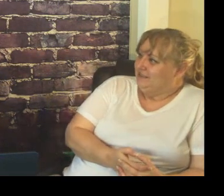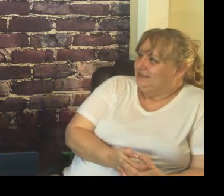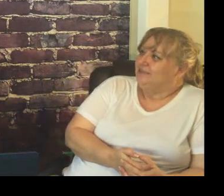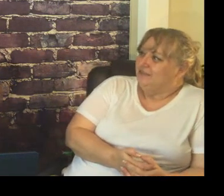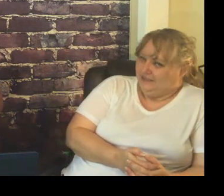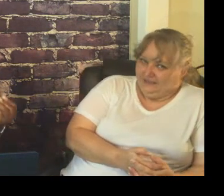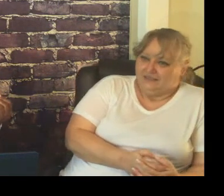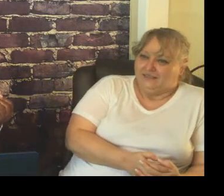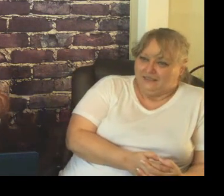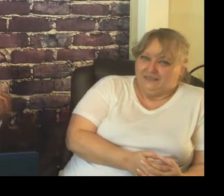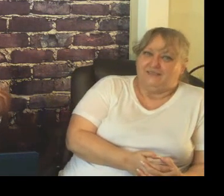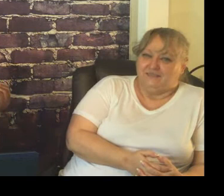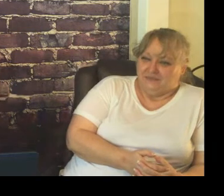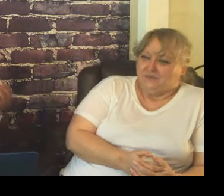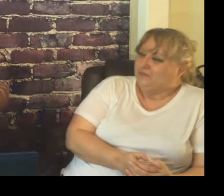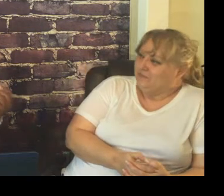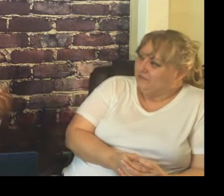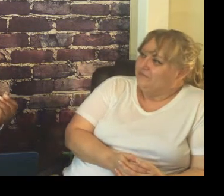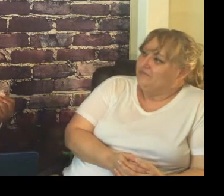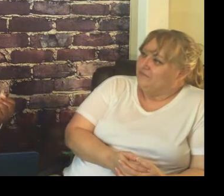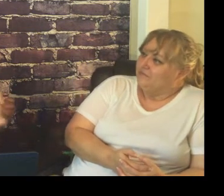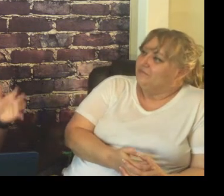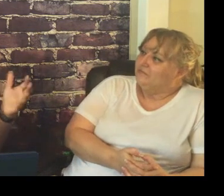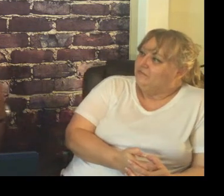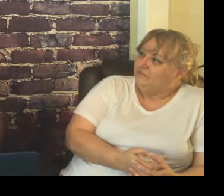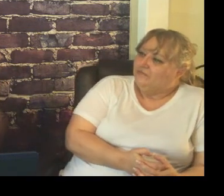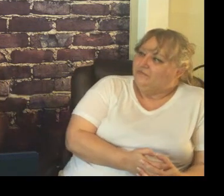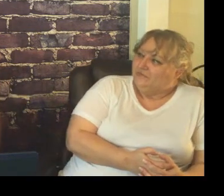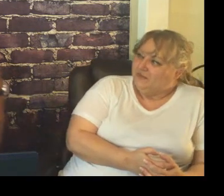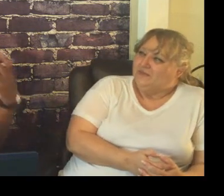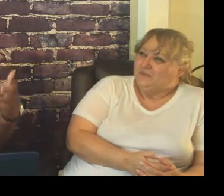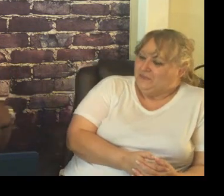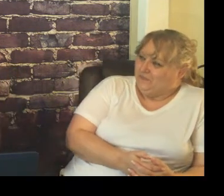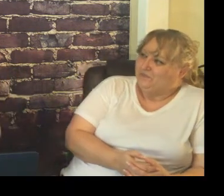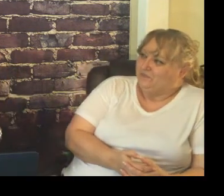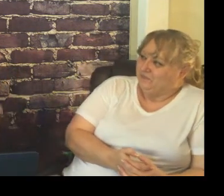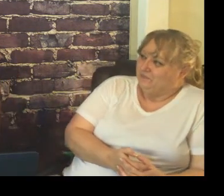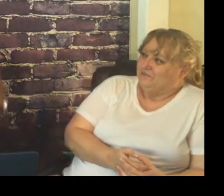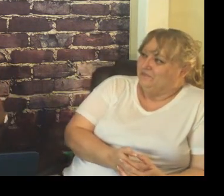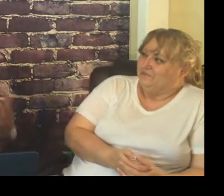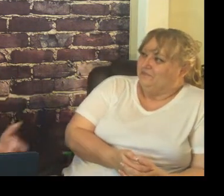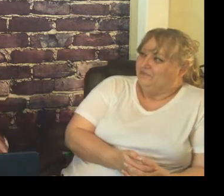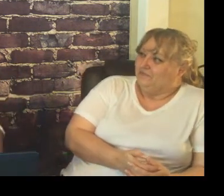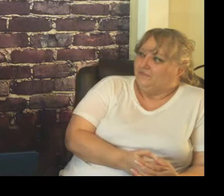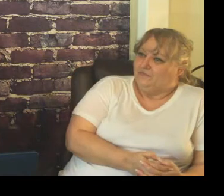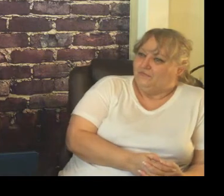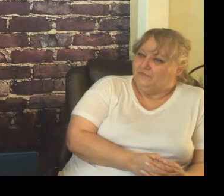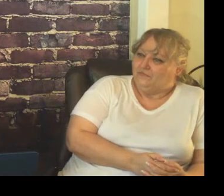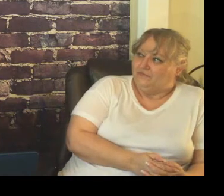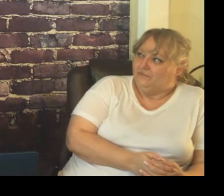won't see this again probably until the end of the year so that was always like a running joke too so anytime something would happen and